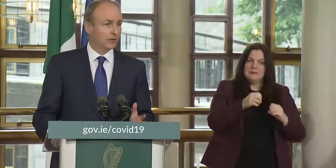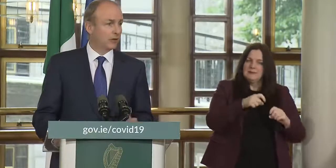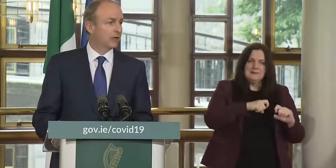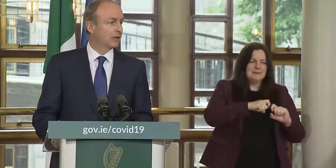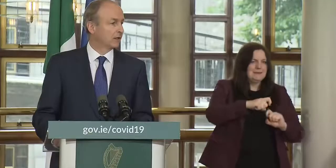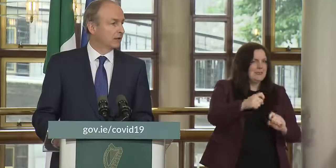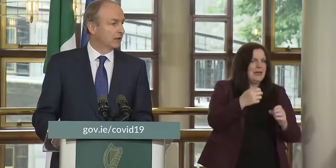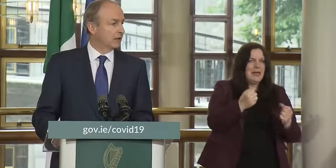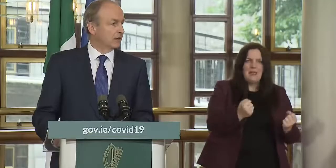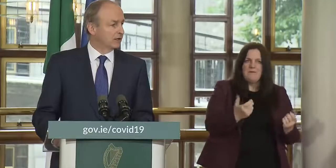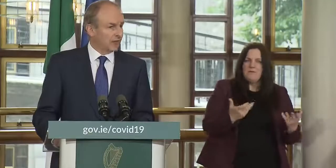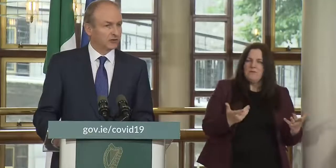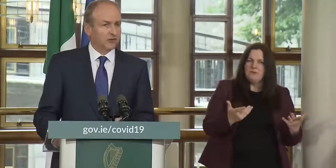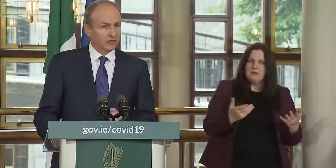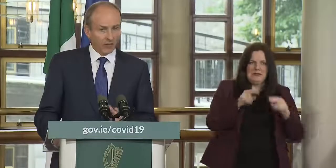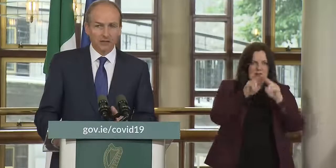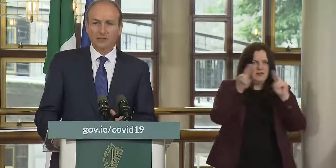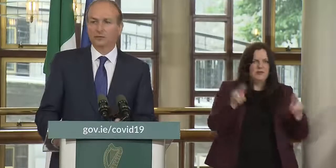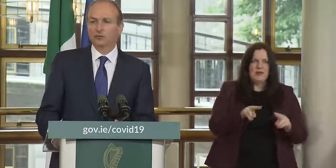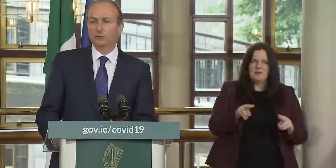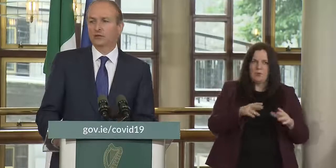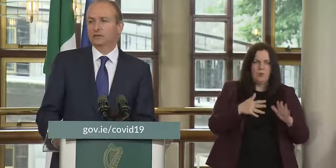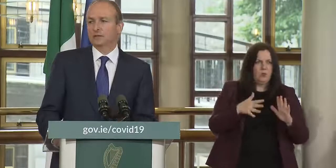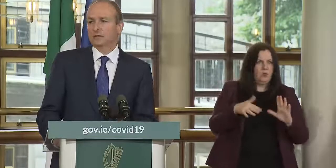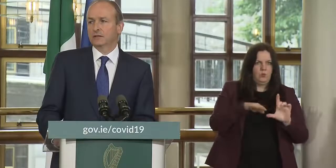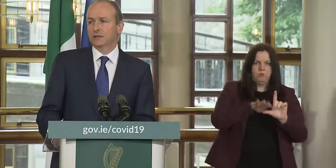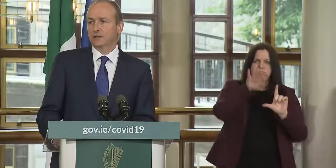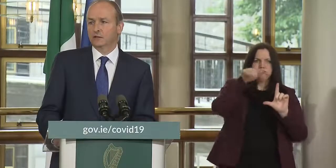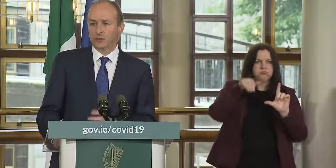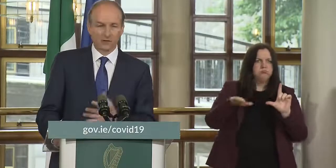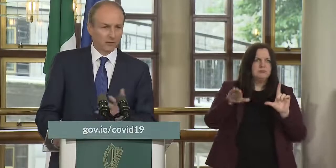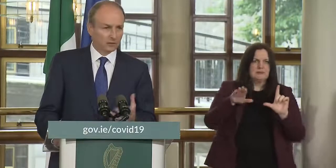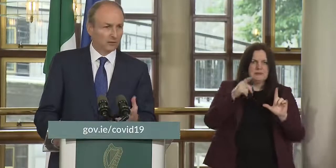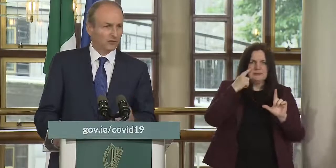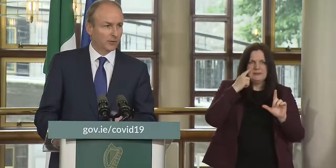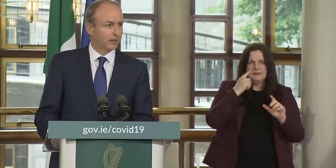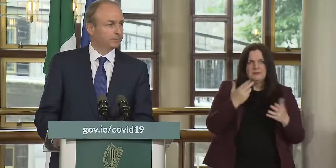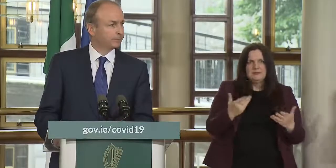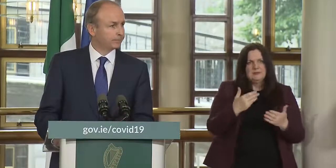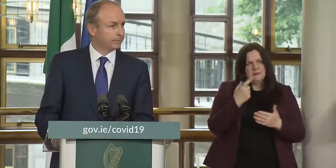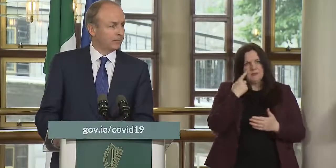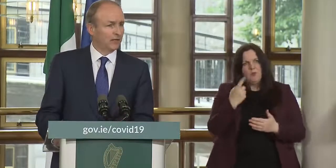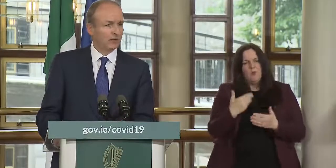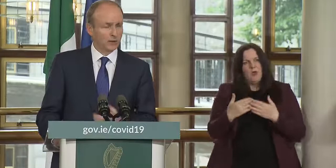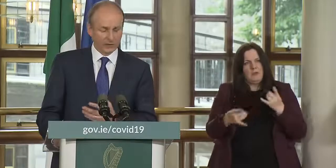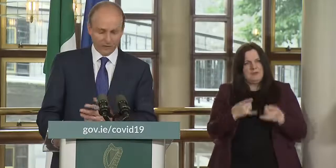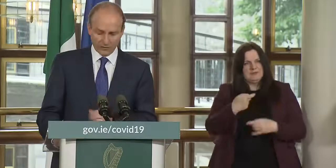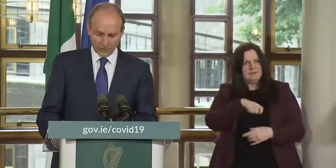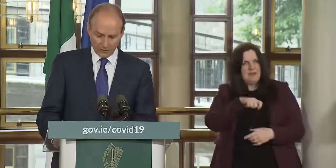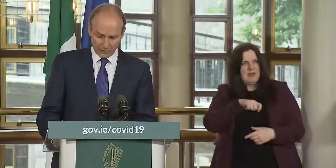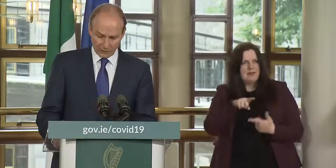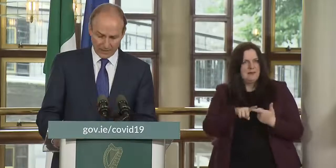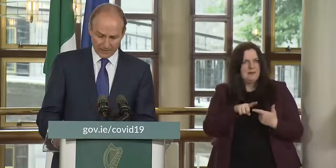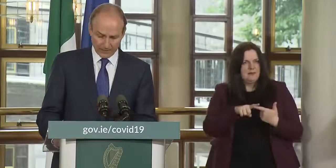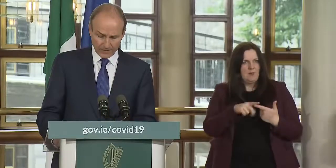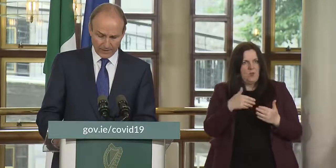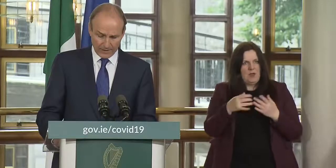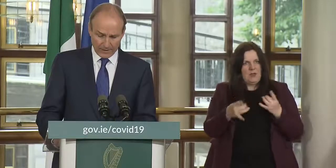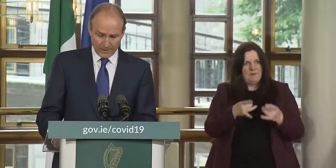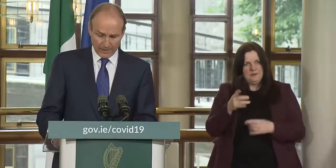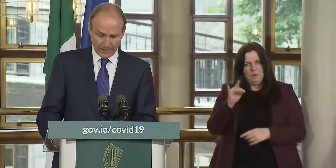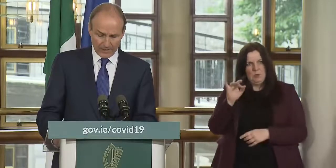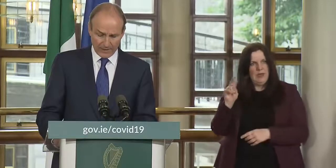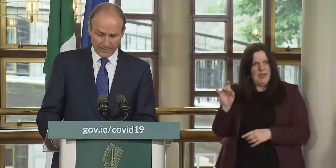still dealing with a very internationally volatile situation as witnessed in spain as witnessed in in the uk